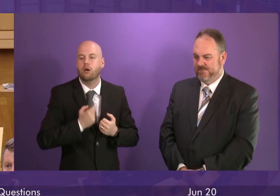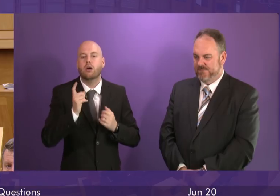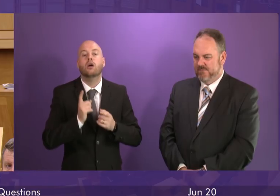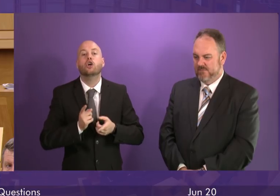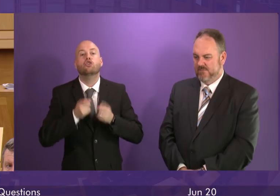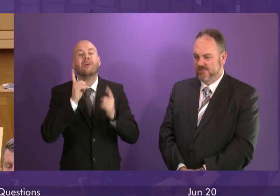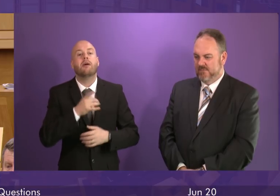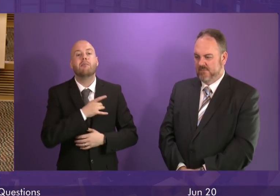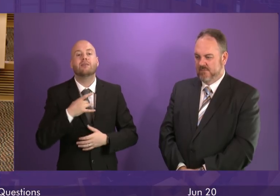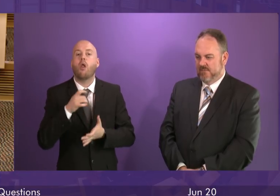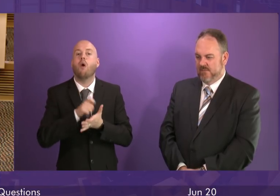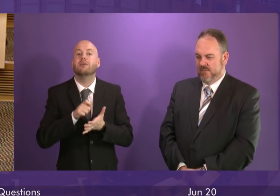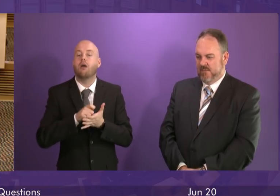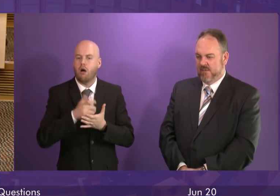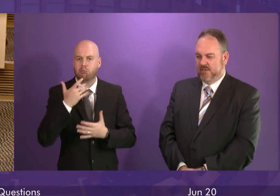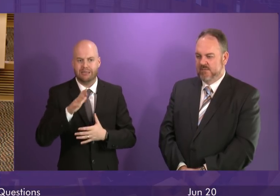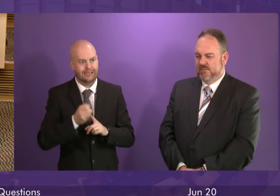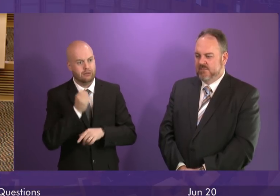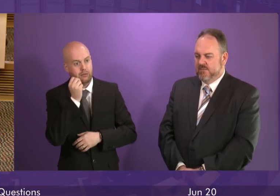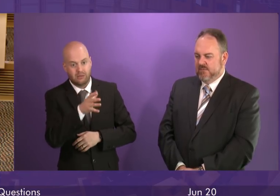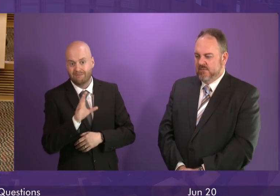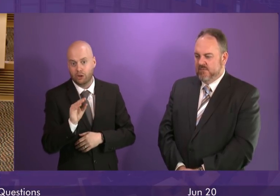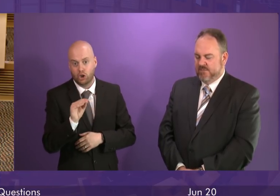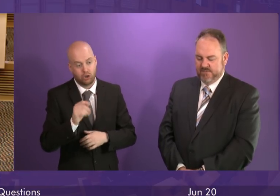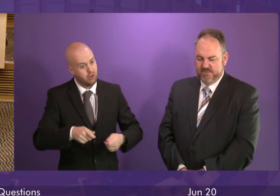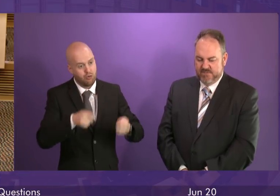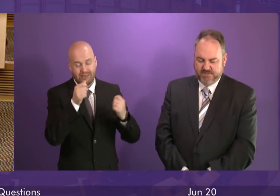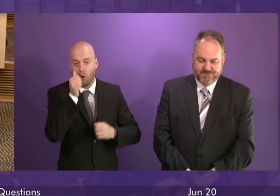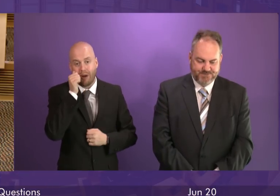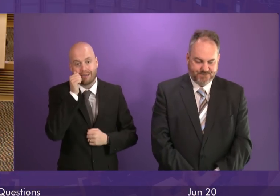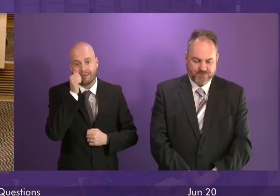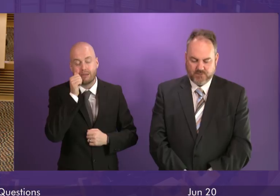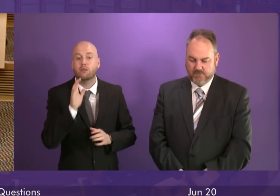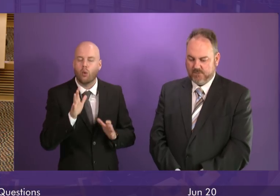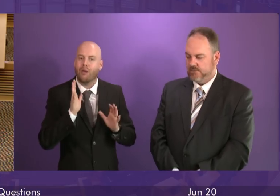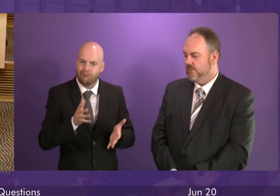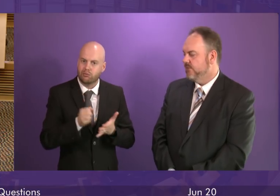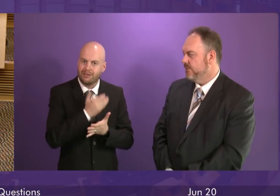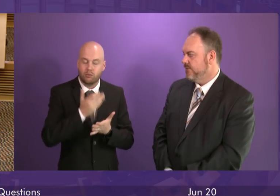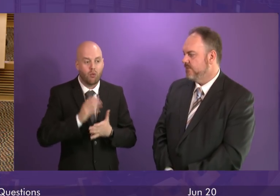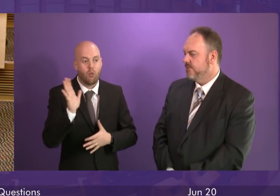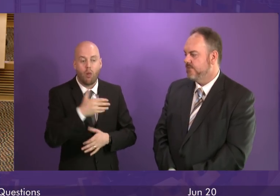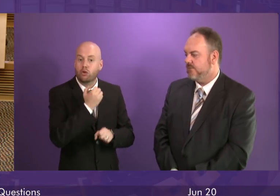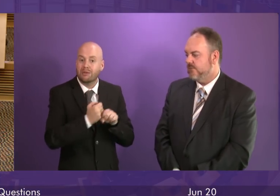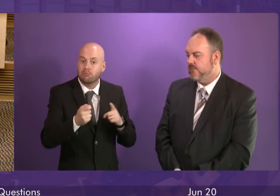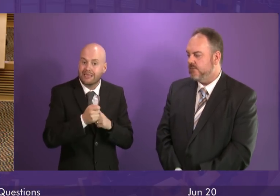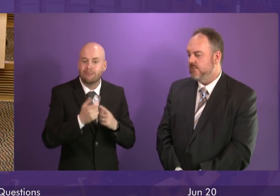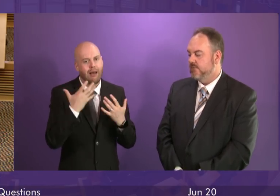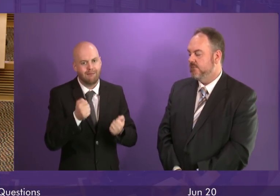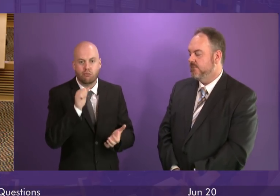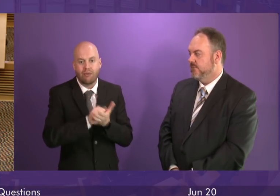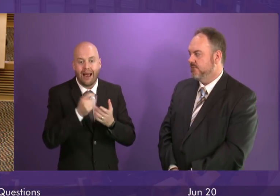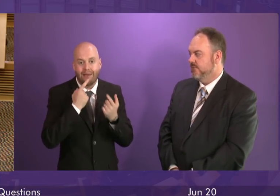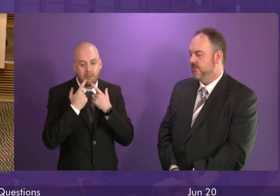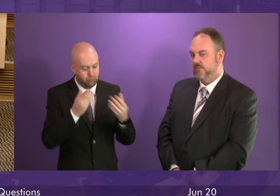week was designed to raise that awareness and make sure that those working, particularly GPs across our health service, have the information and the awareness